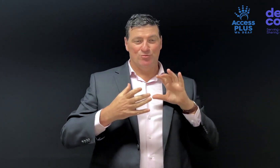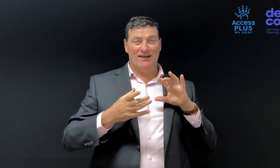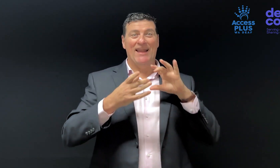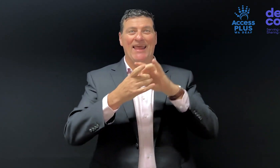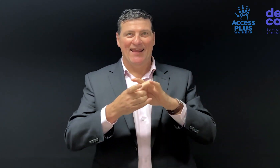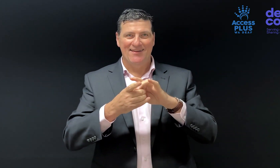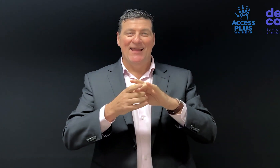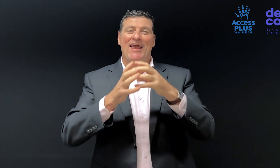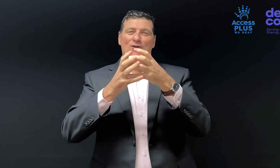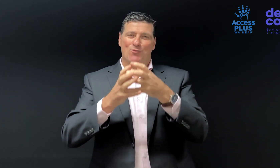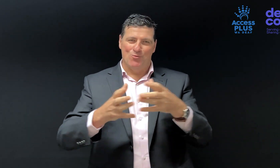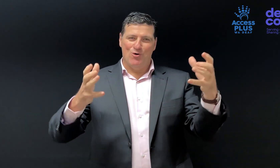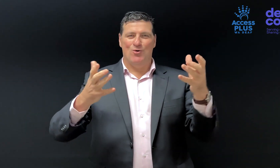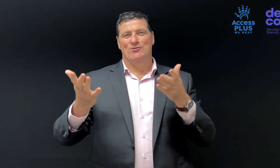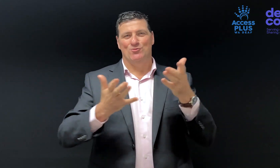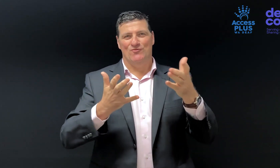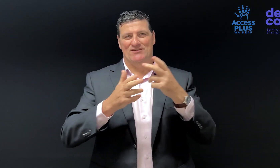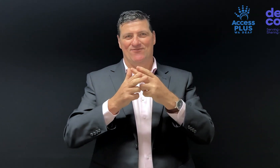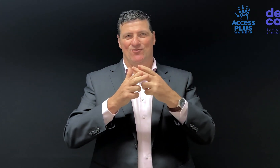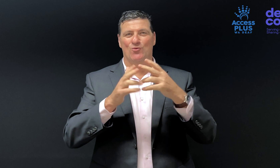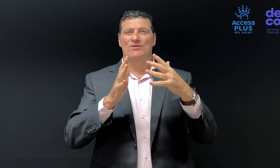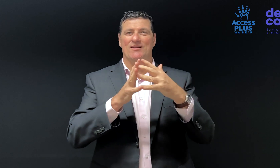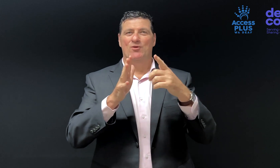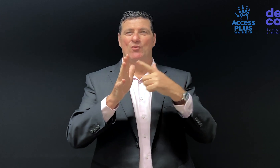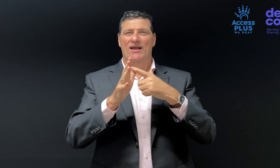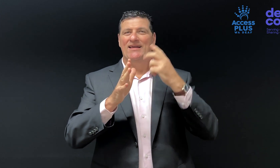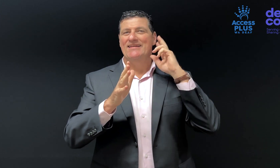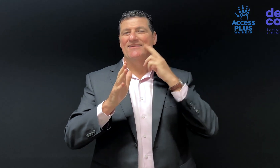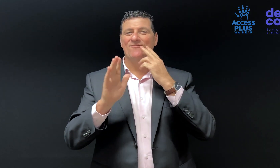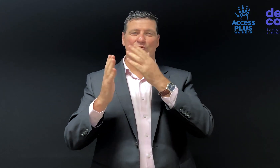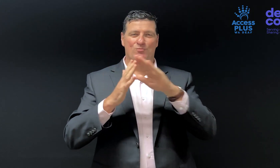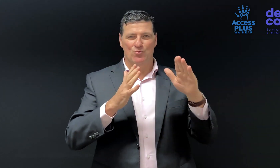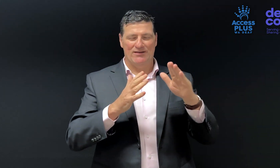excited to connect and grow services for the WA Deaf community.